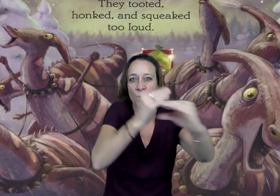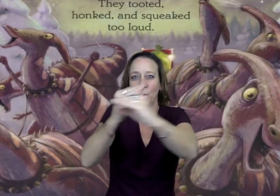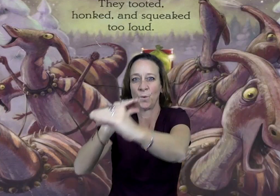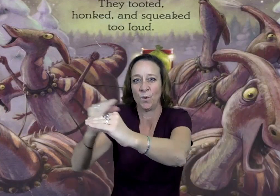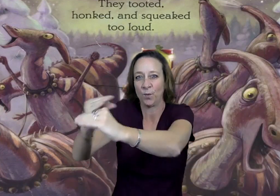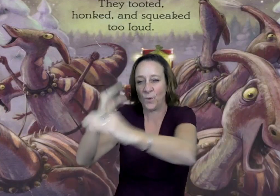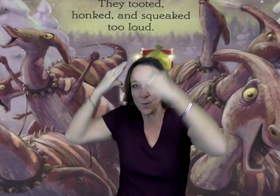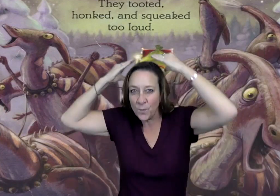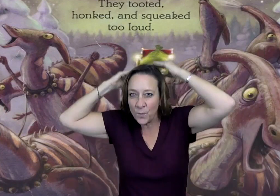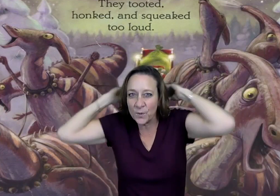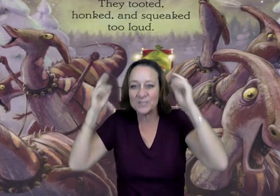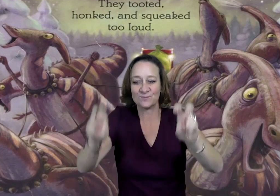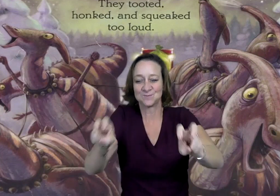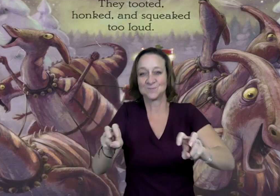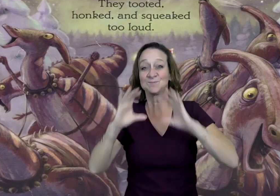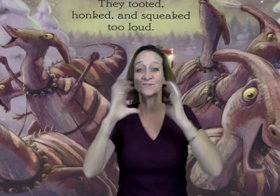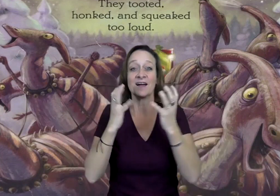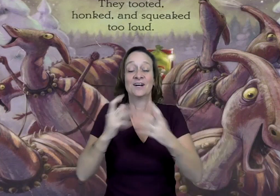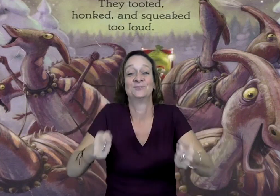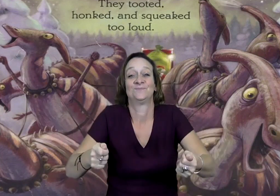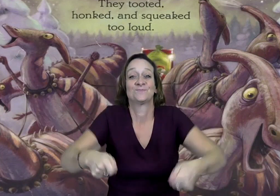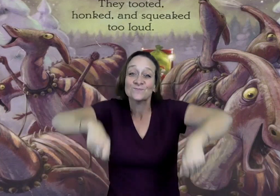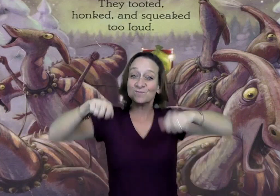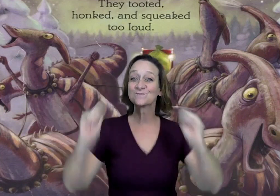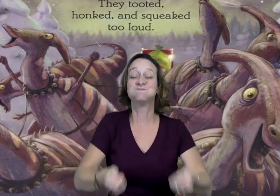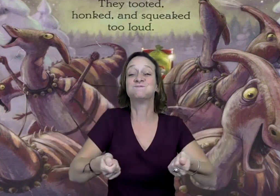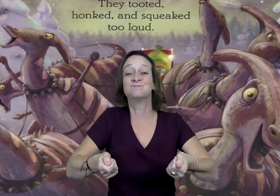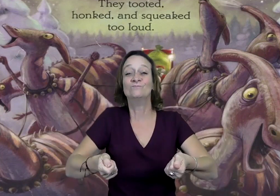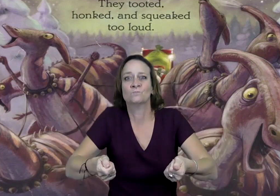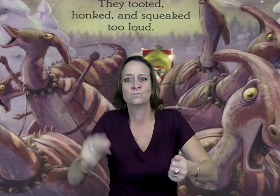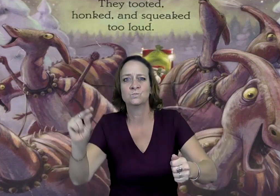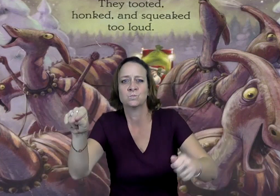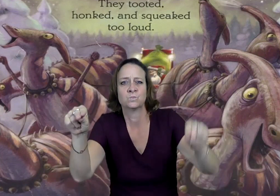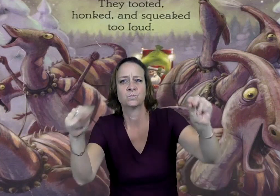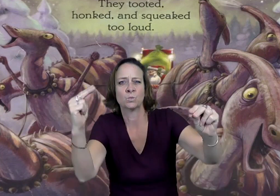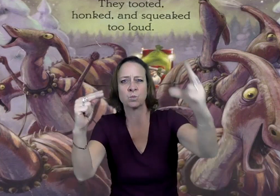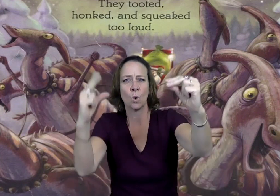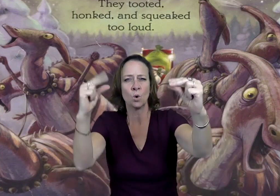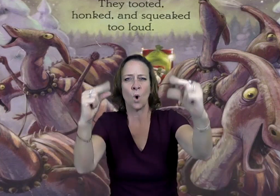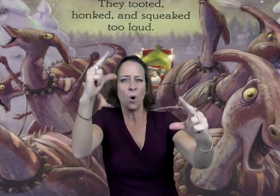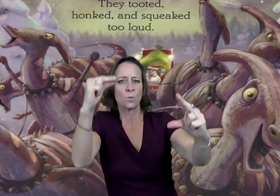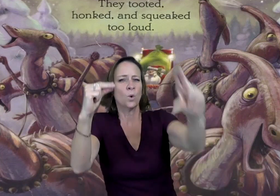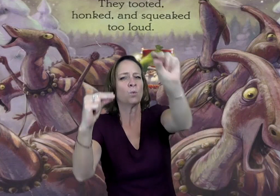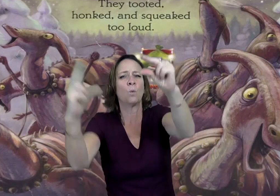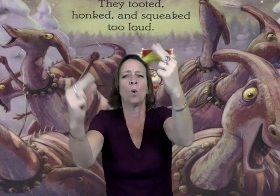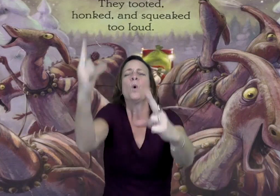You see each of them with their long heads and Santa ready in his sleigh. They